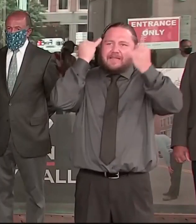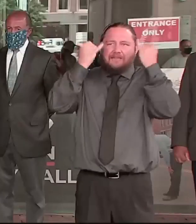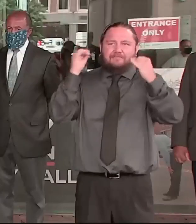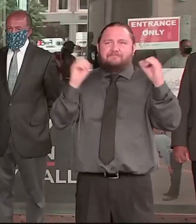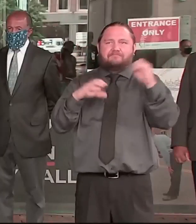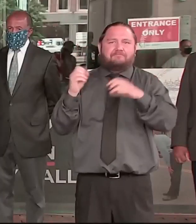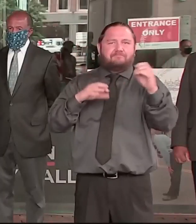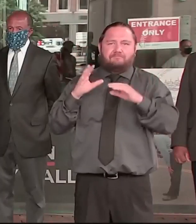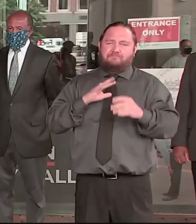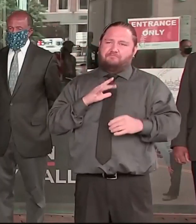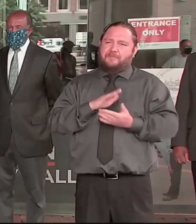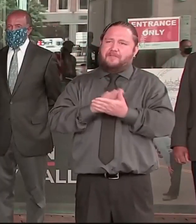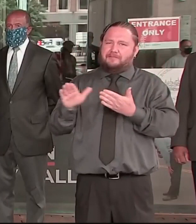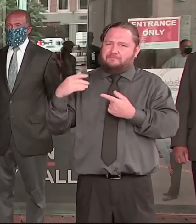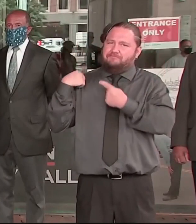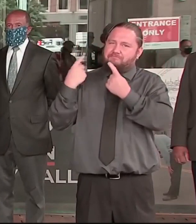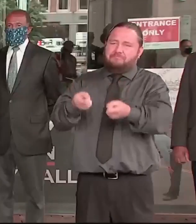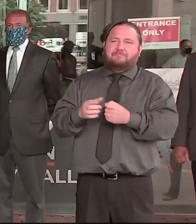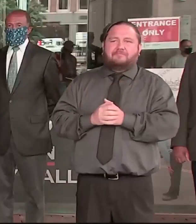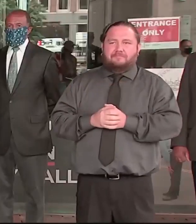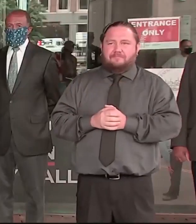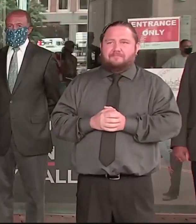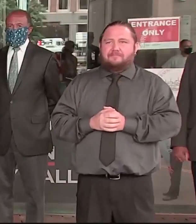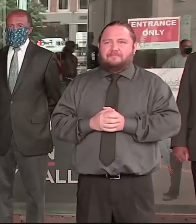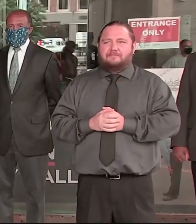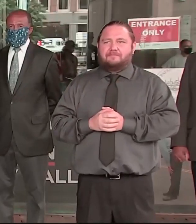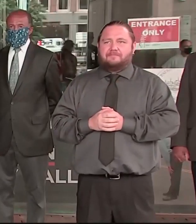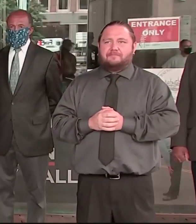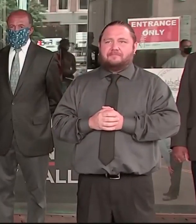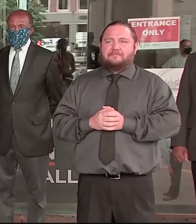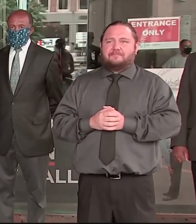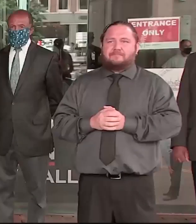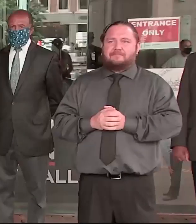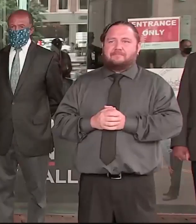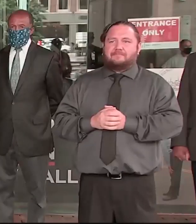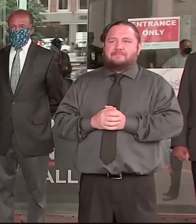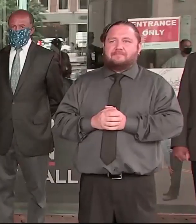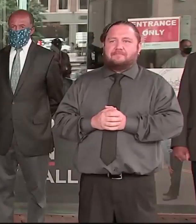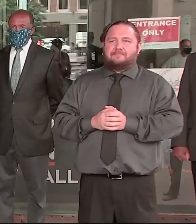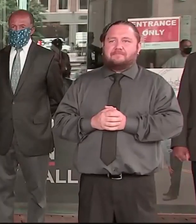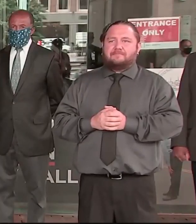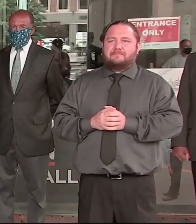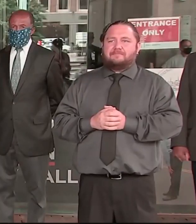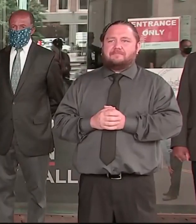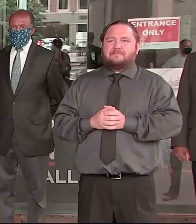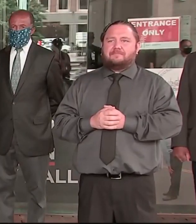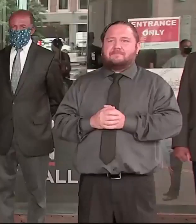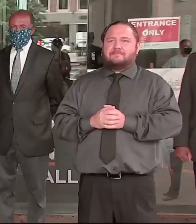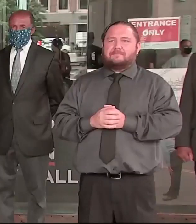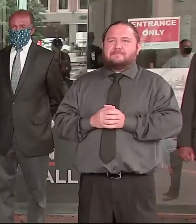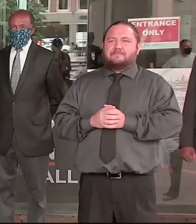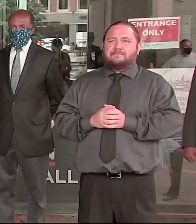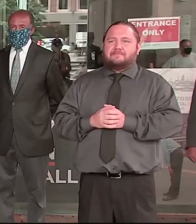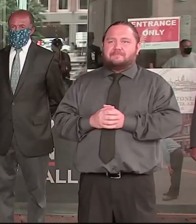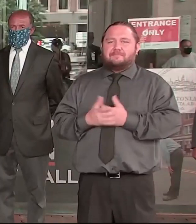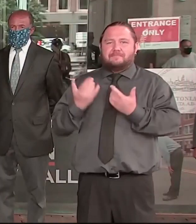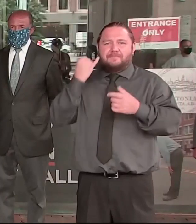families. They offer pathways for people, and our young people in particular, away from the violence.